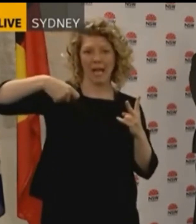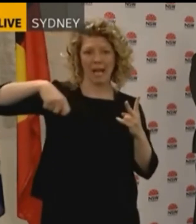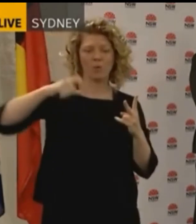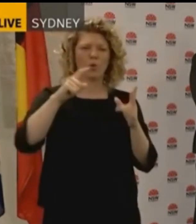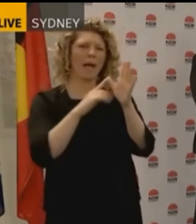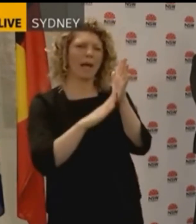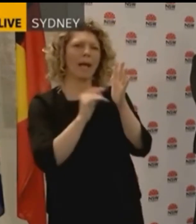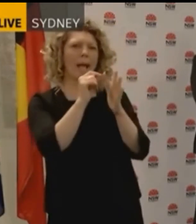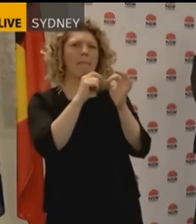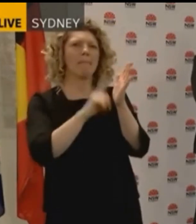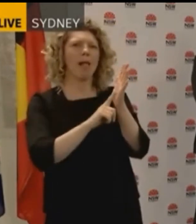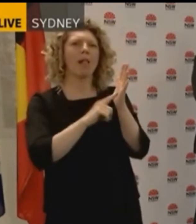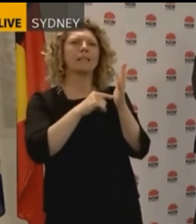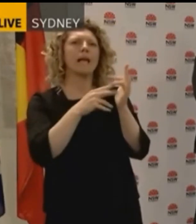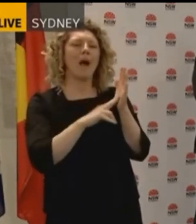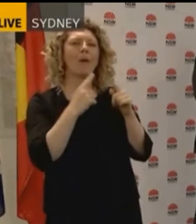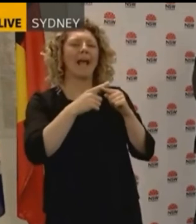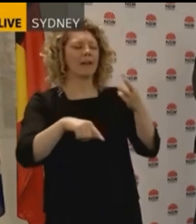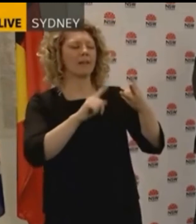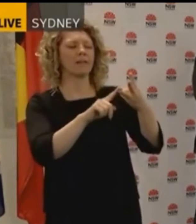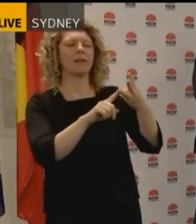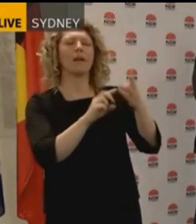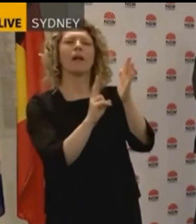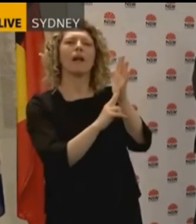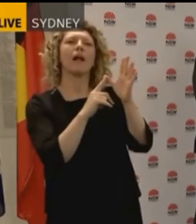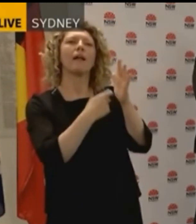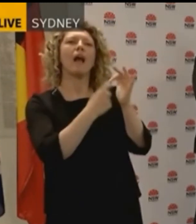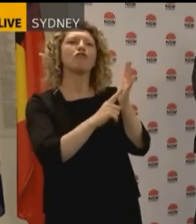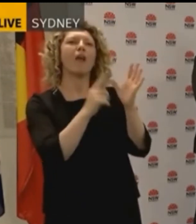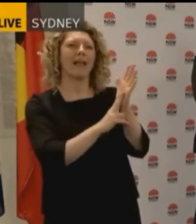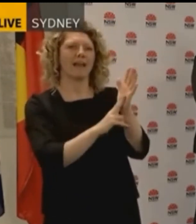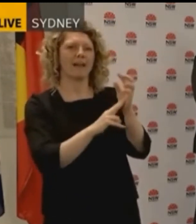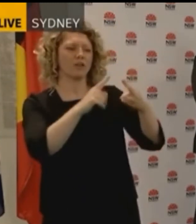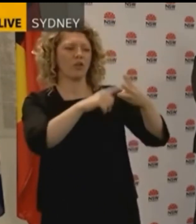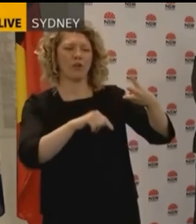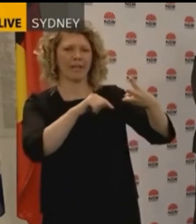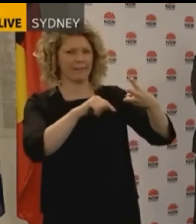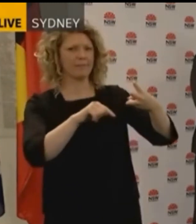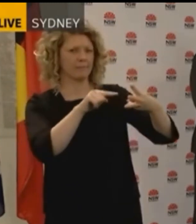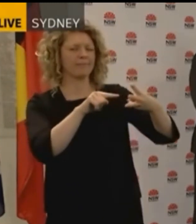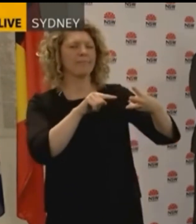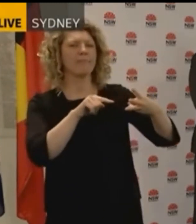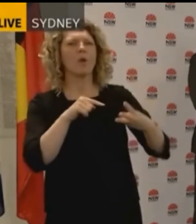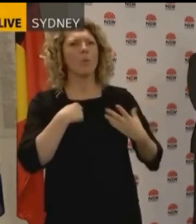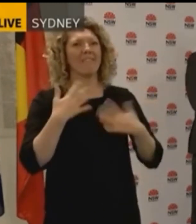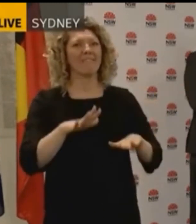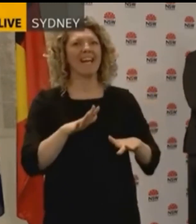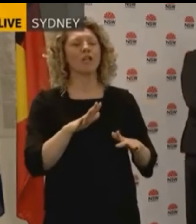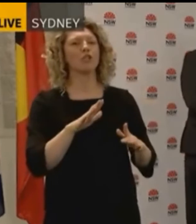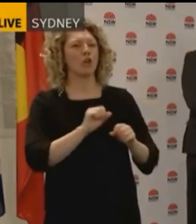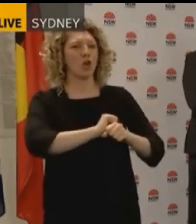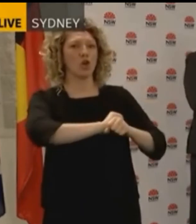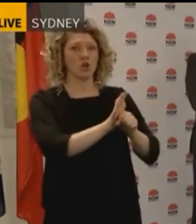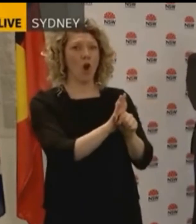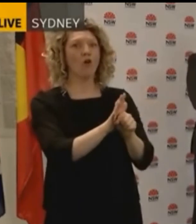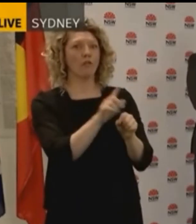Centre. These venues have been identified by what's called the upstream contact tracing and that's why they are from